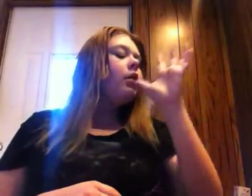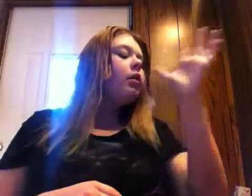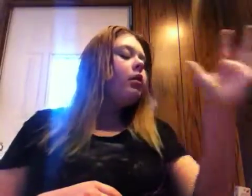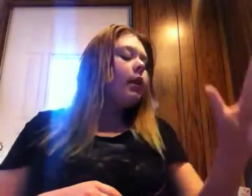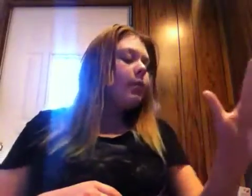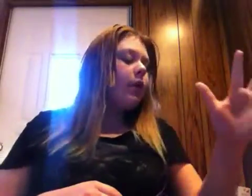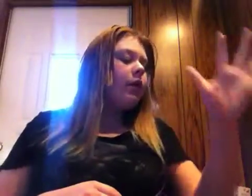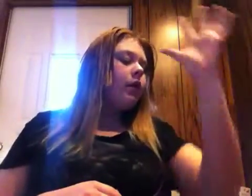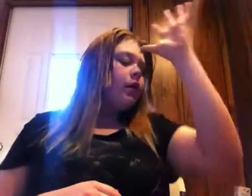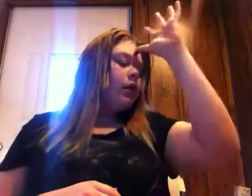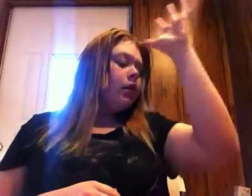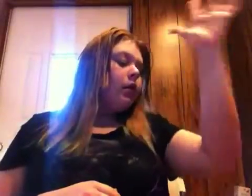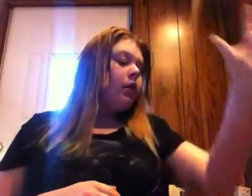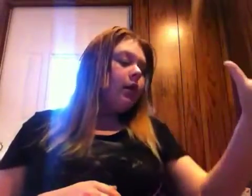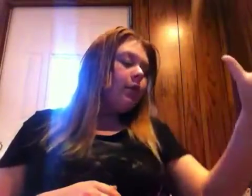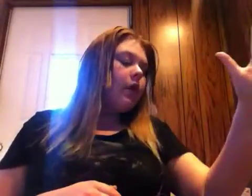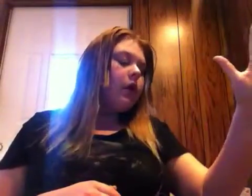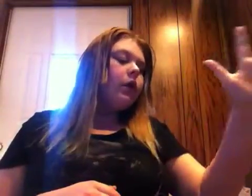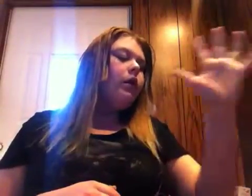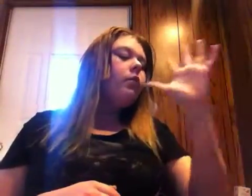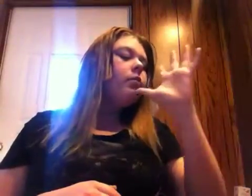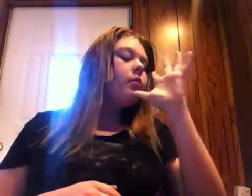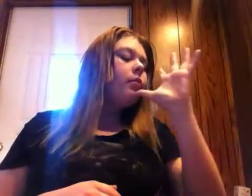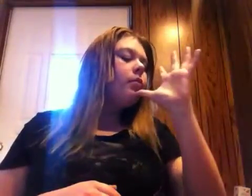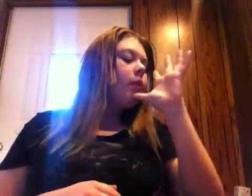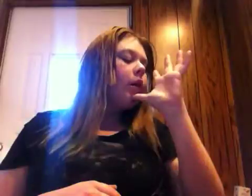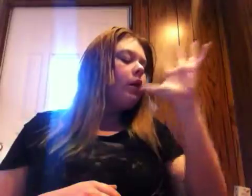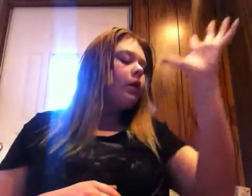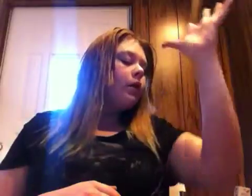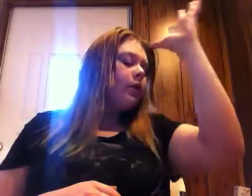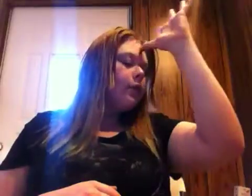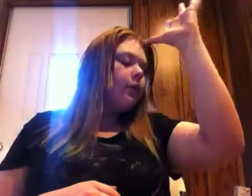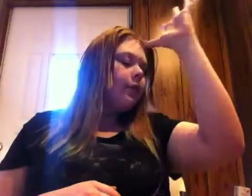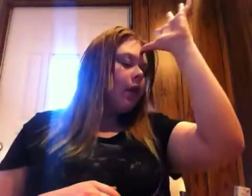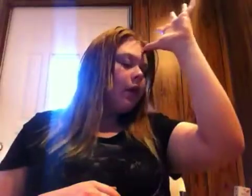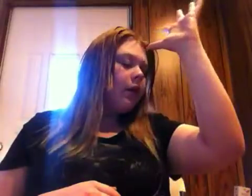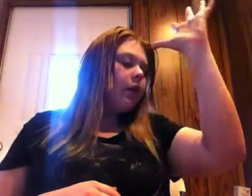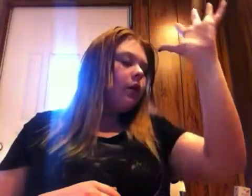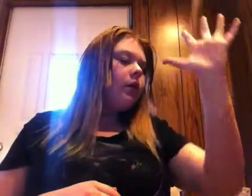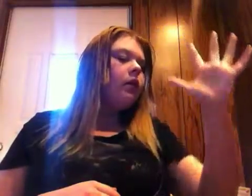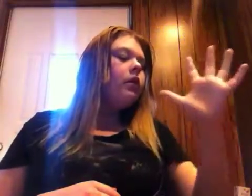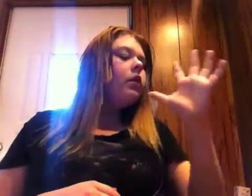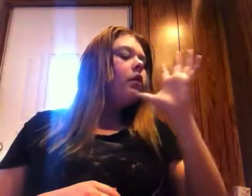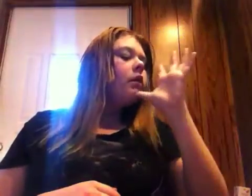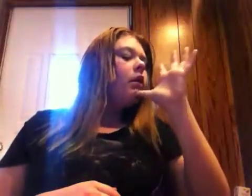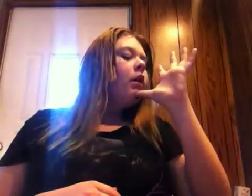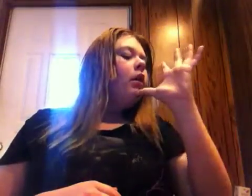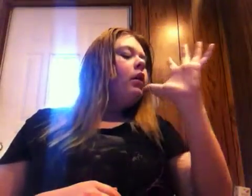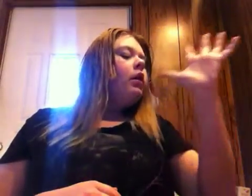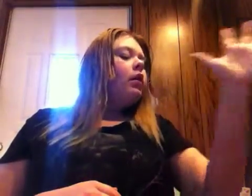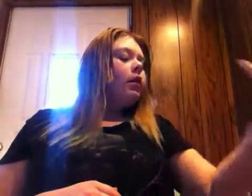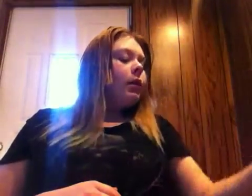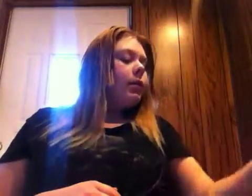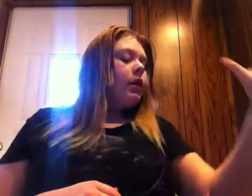grandmother, grandfather, mother, father, grandmother,